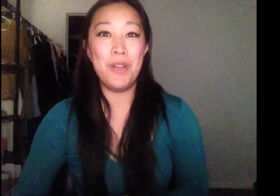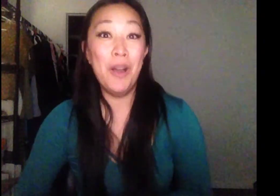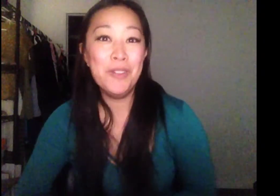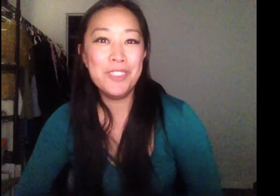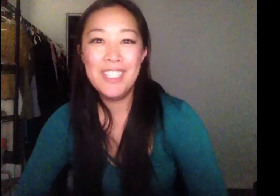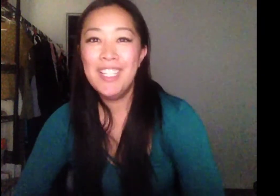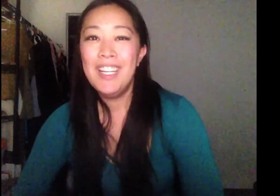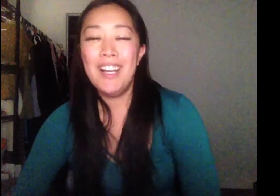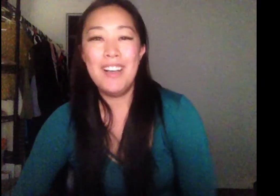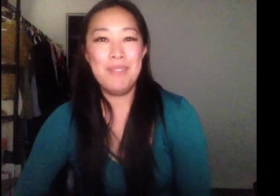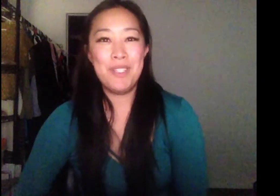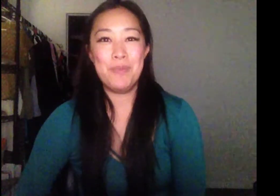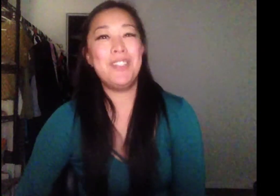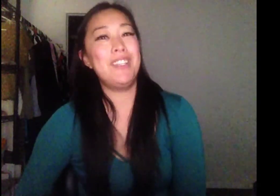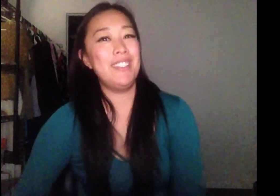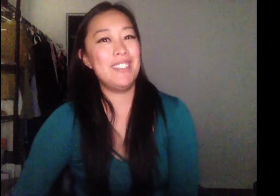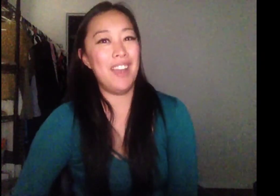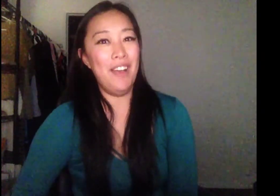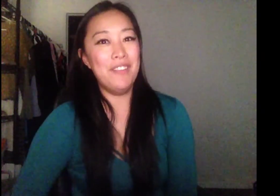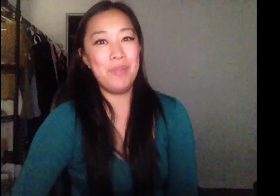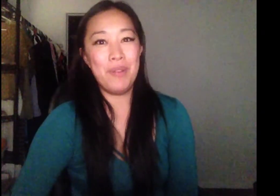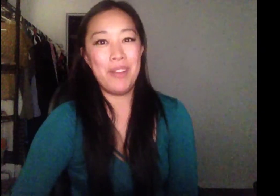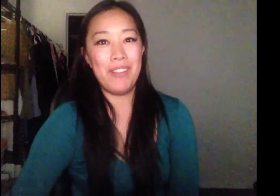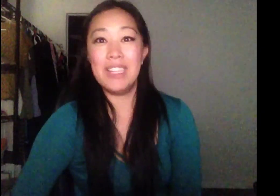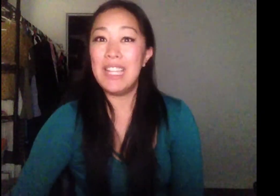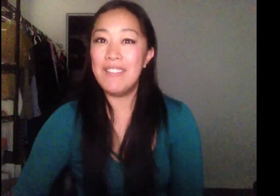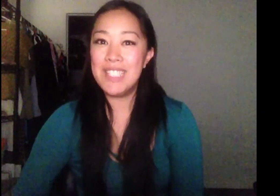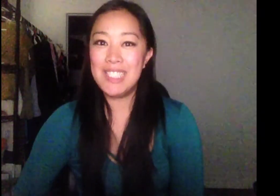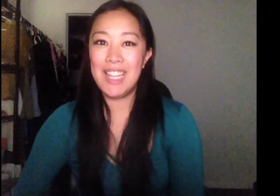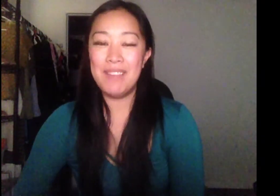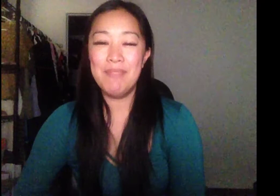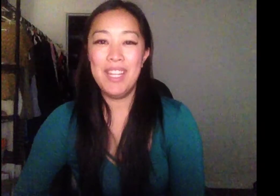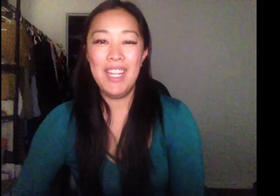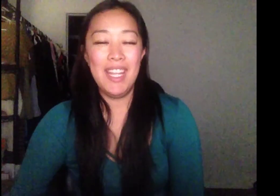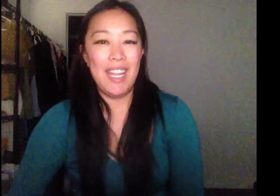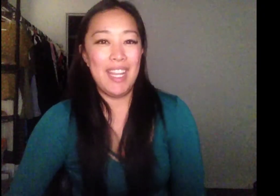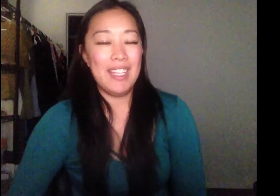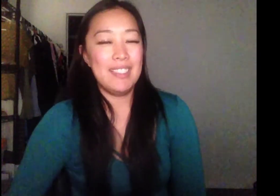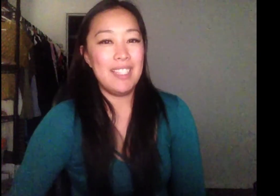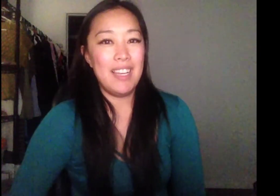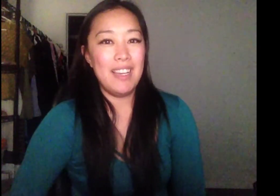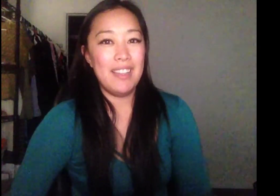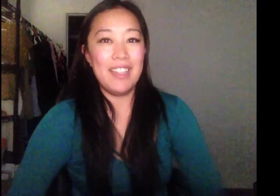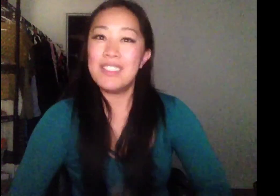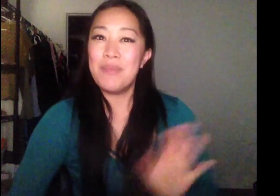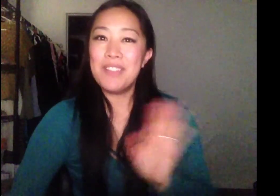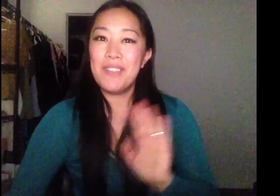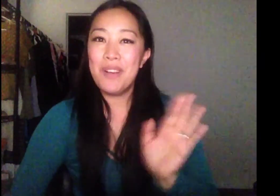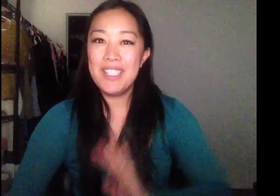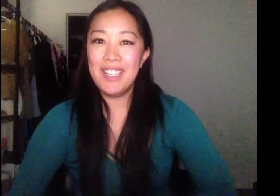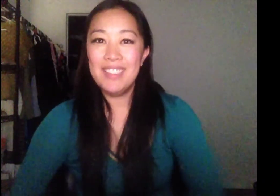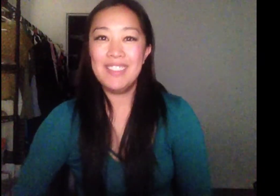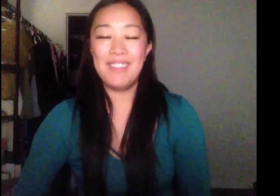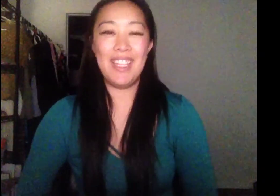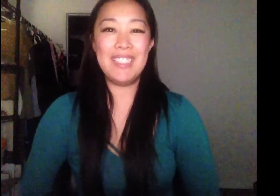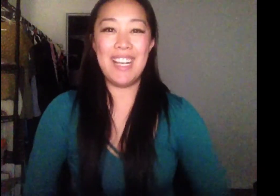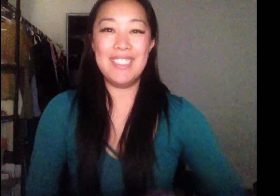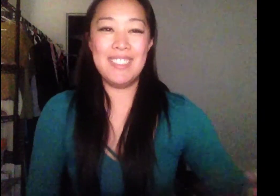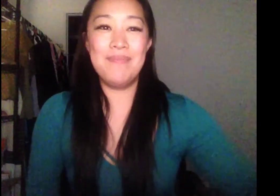own, um, interpretations of sort of whether I'd love to see them. And, uh, thank you so much for watching. Thanks guys. you for